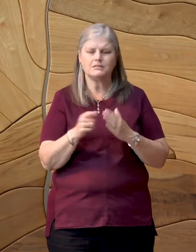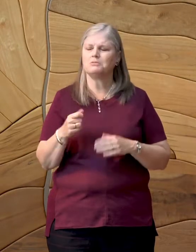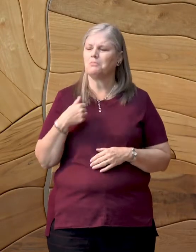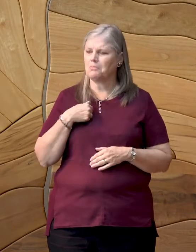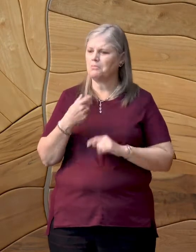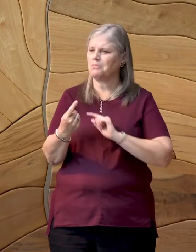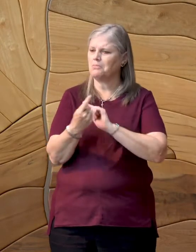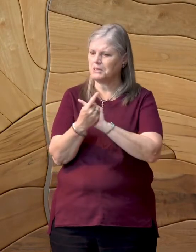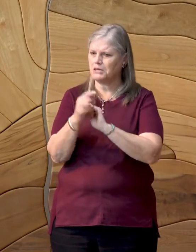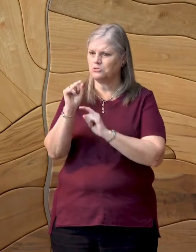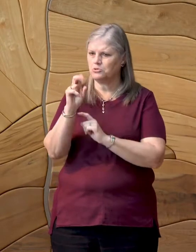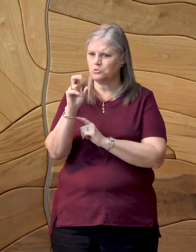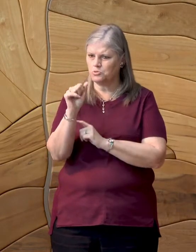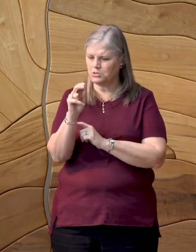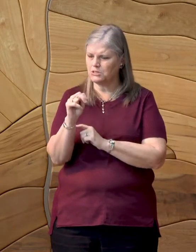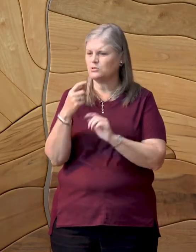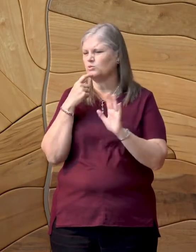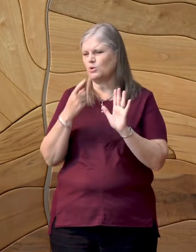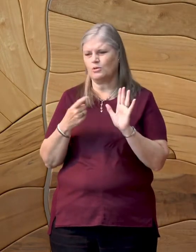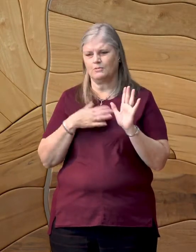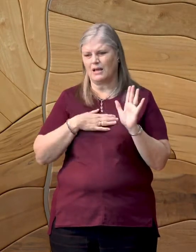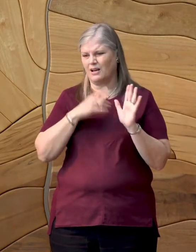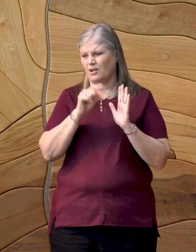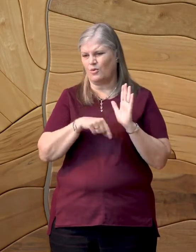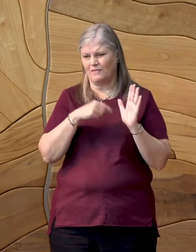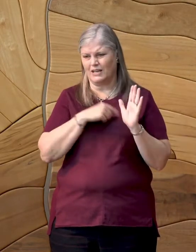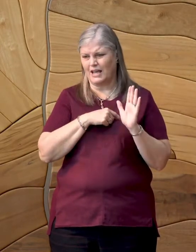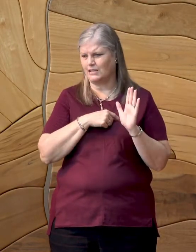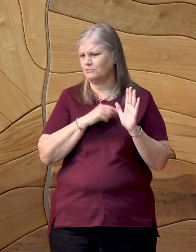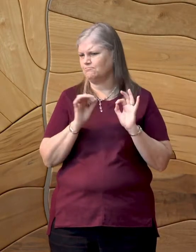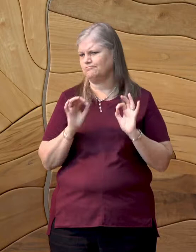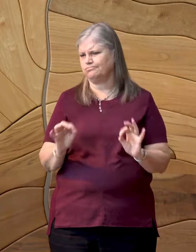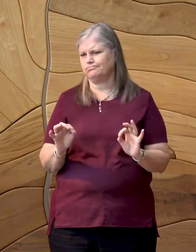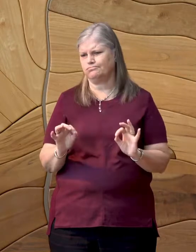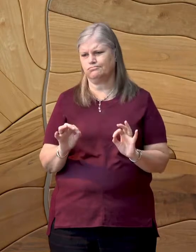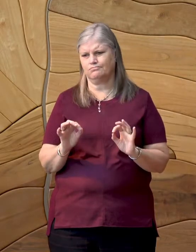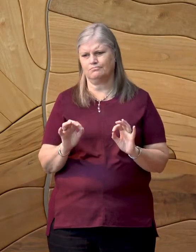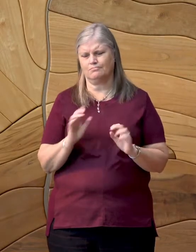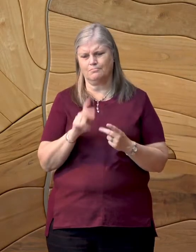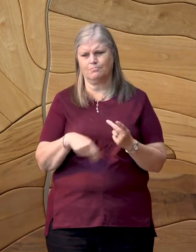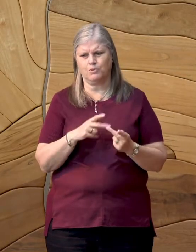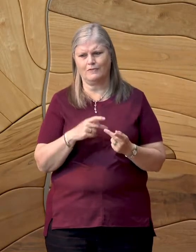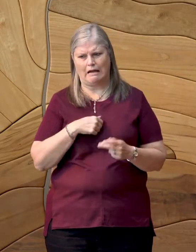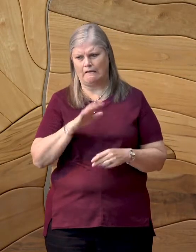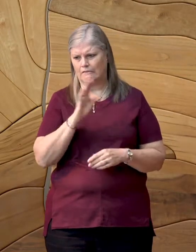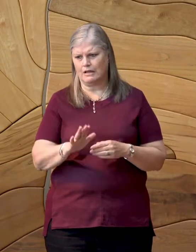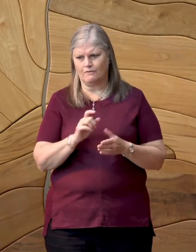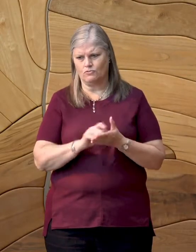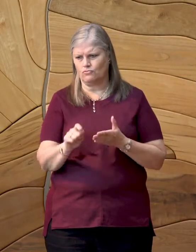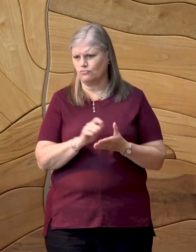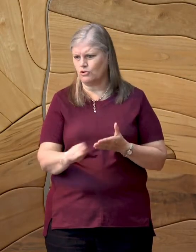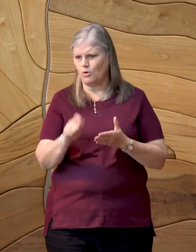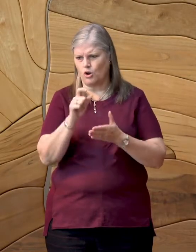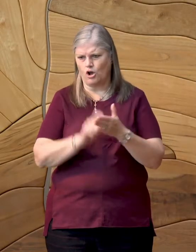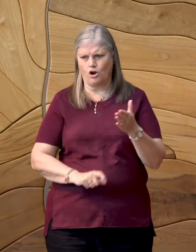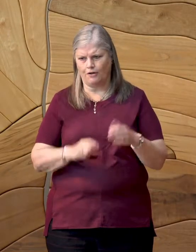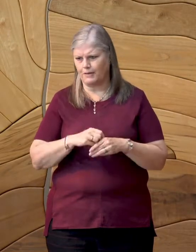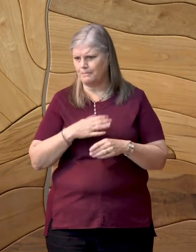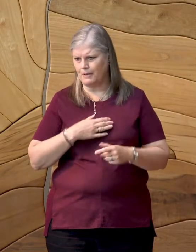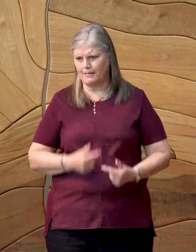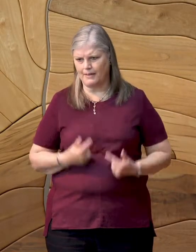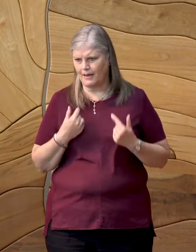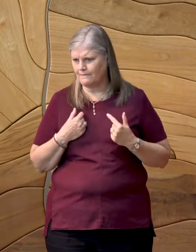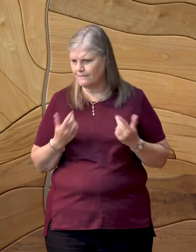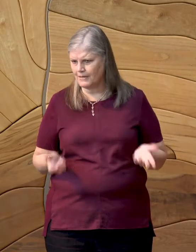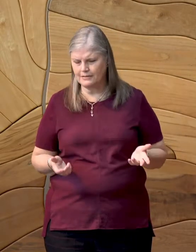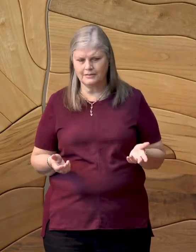met with Susan and assured her my qualifications were impeccable. I had never written a feature article in my life